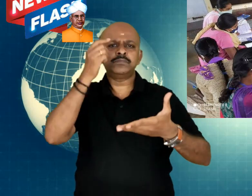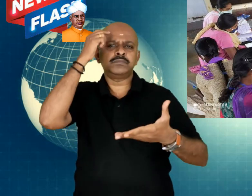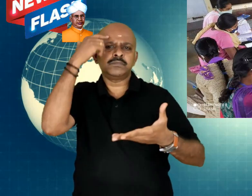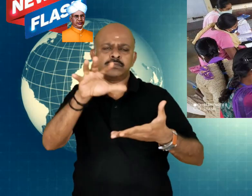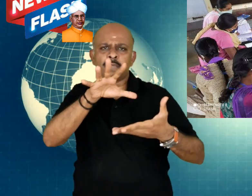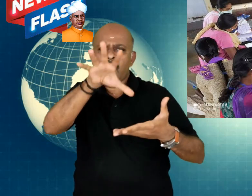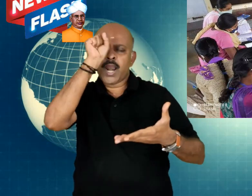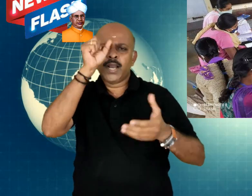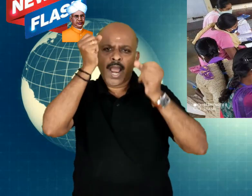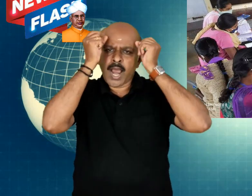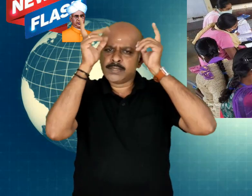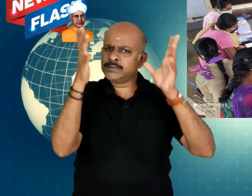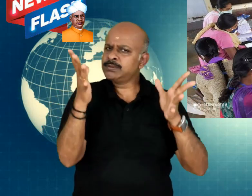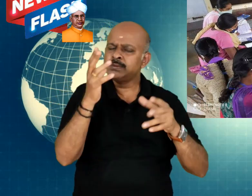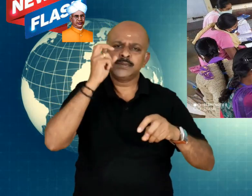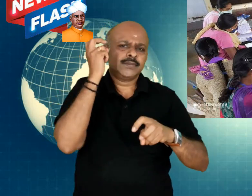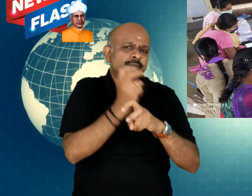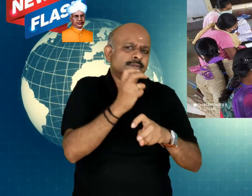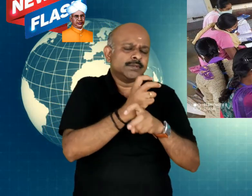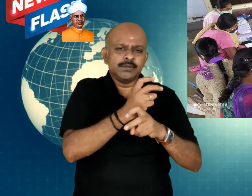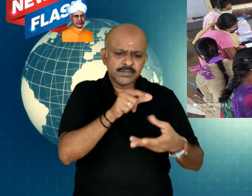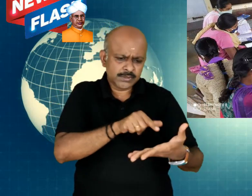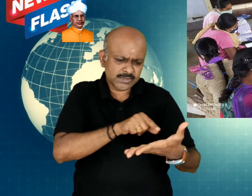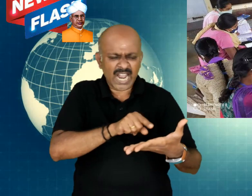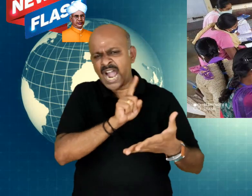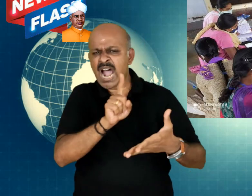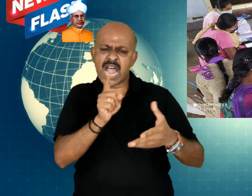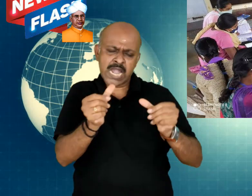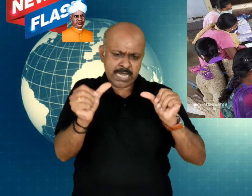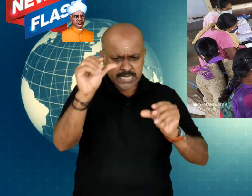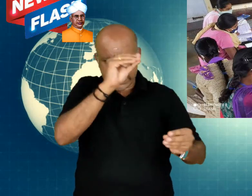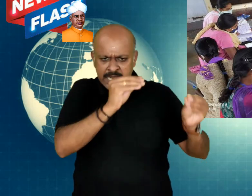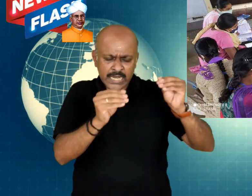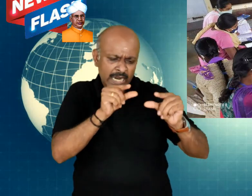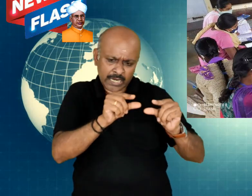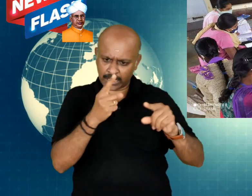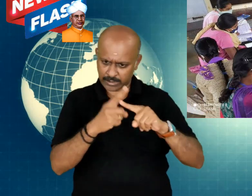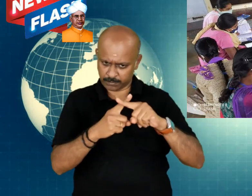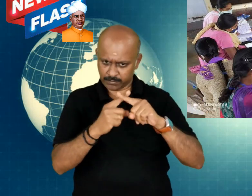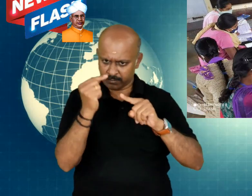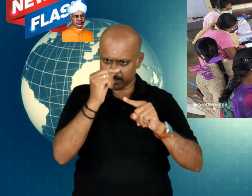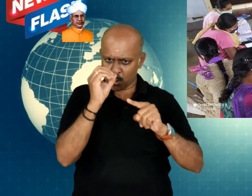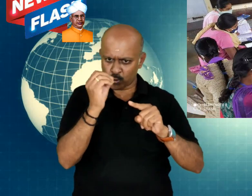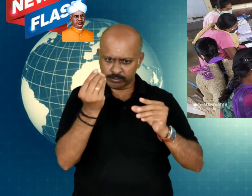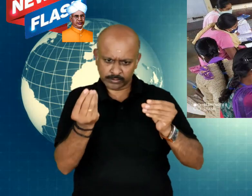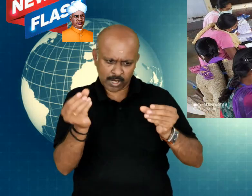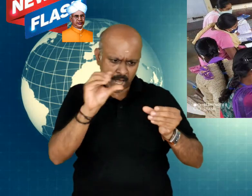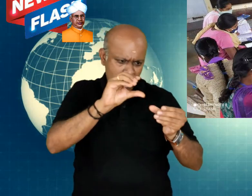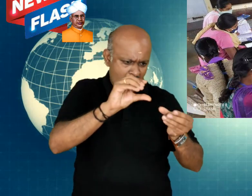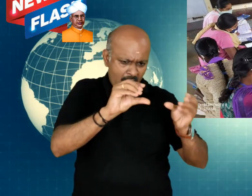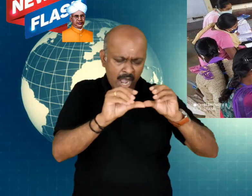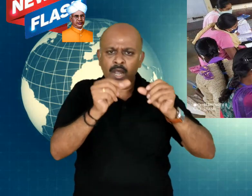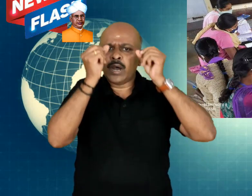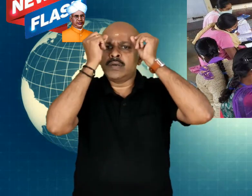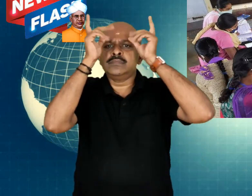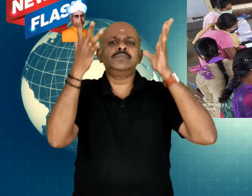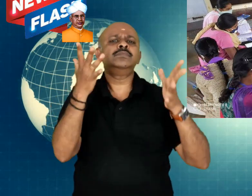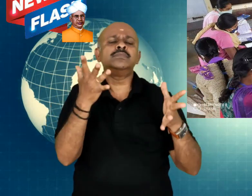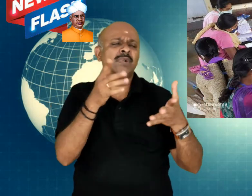these online classes had network issues, accessibility issues and